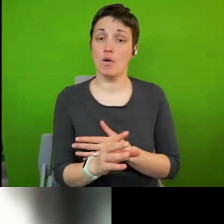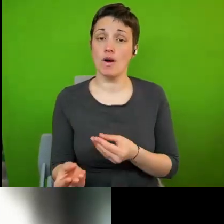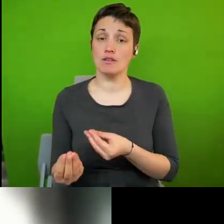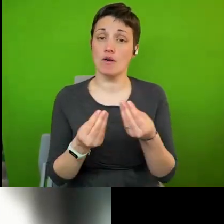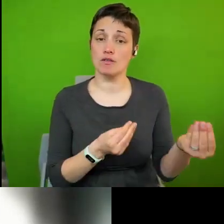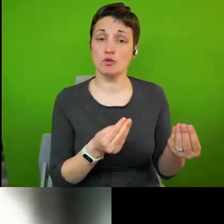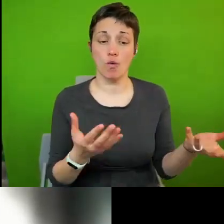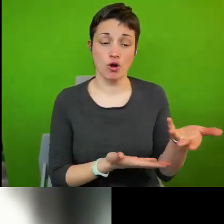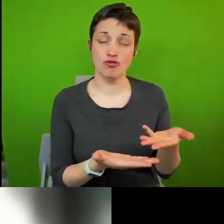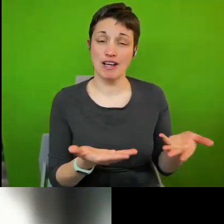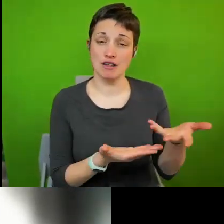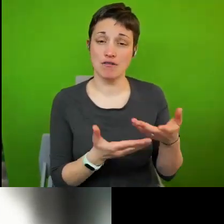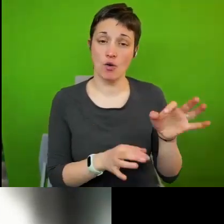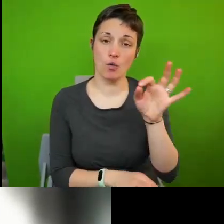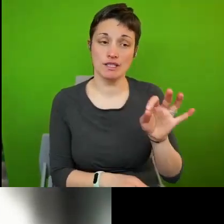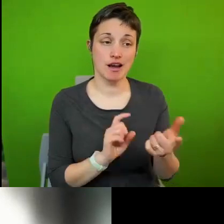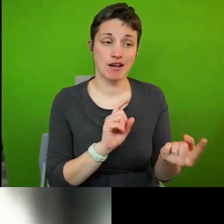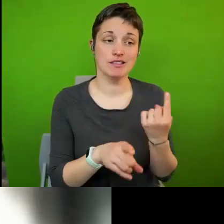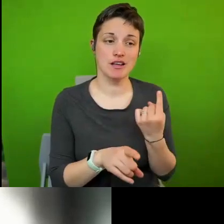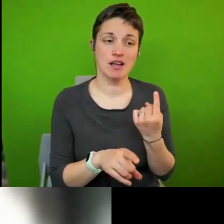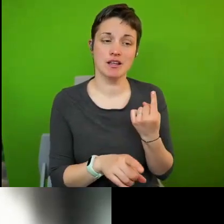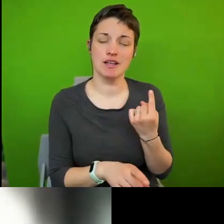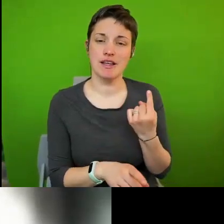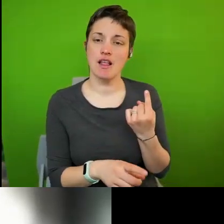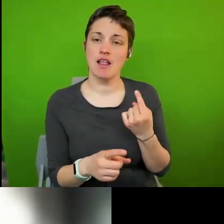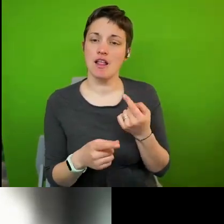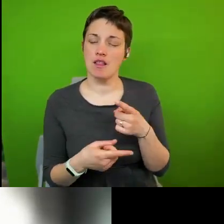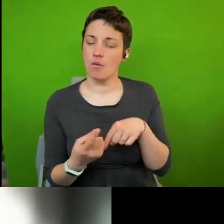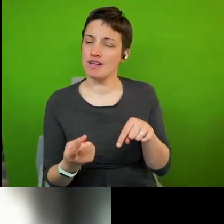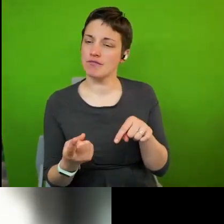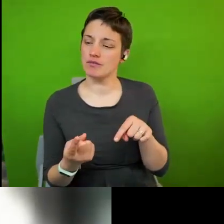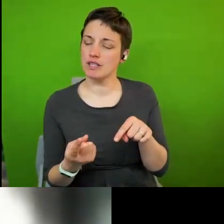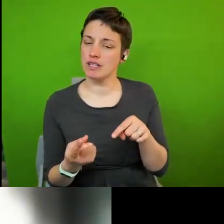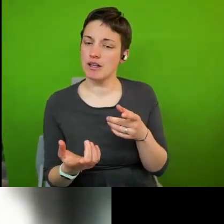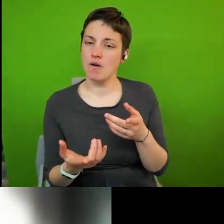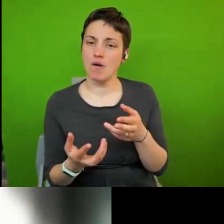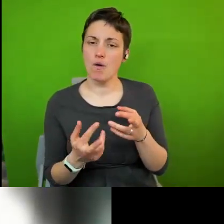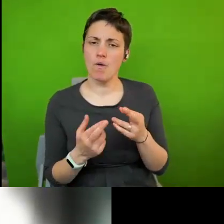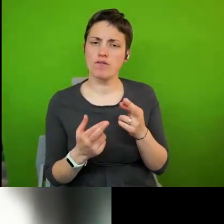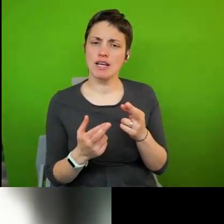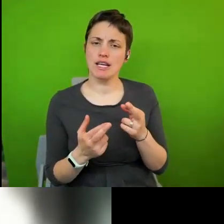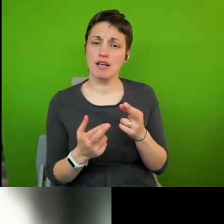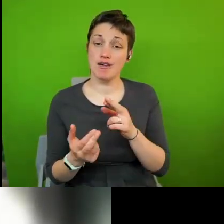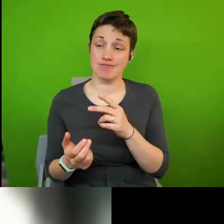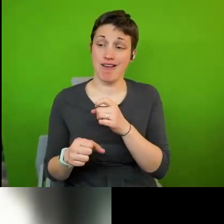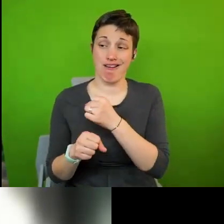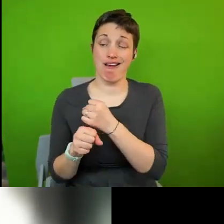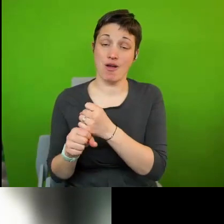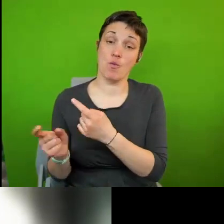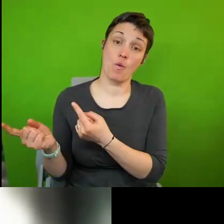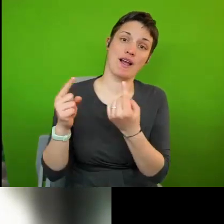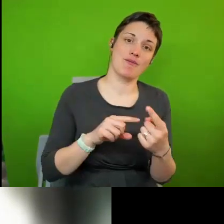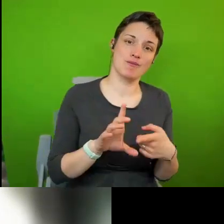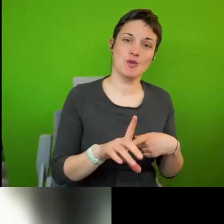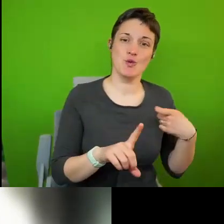moderators the q a that um we have discussed um hopefully bringing her to york at some point the this the